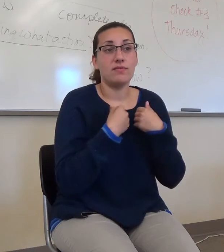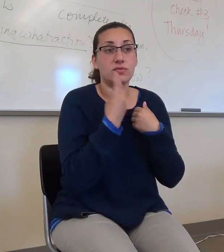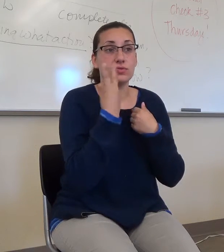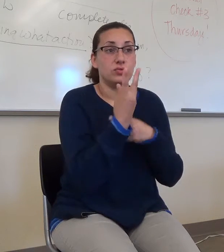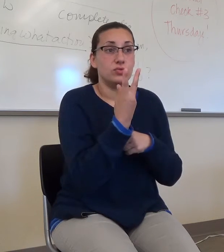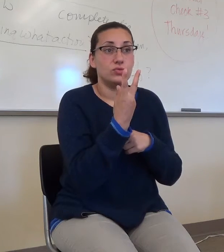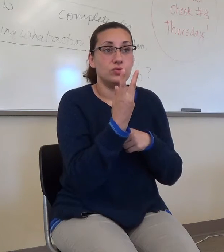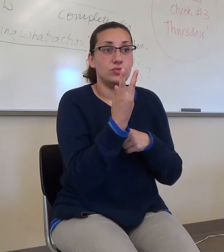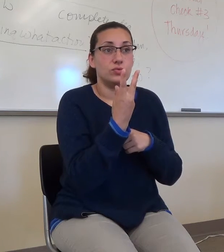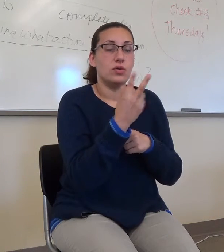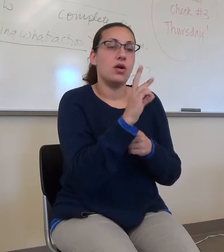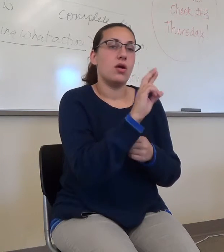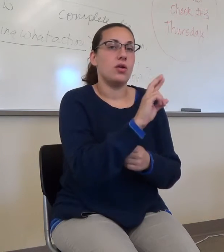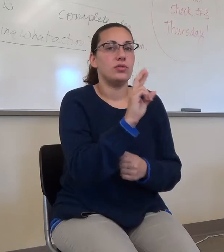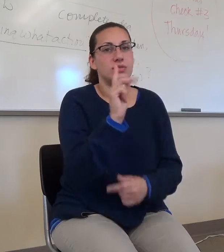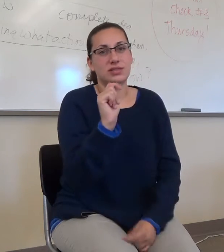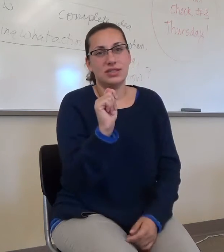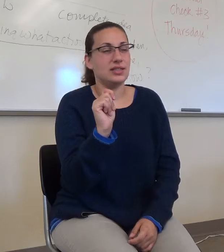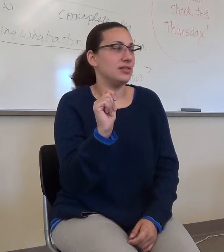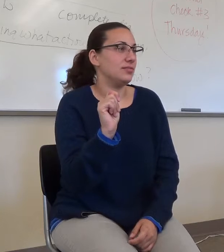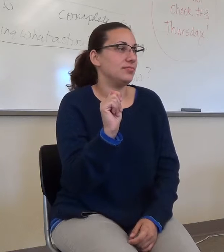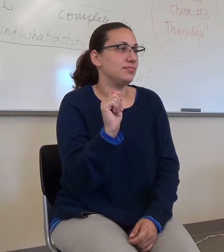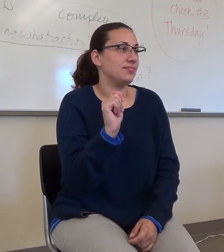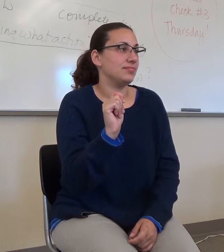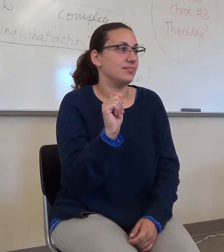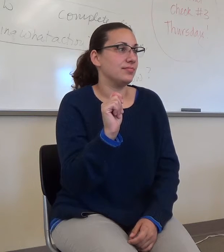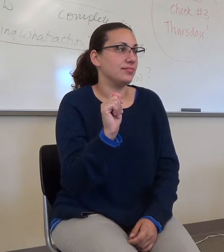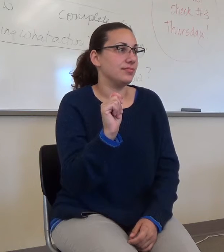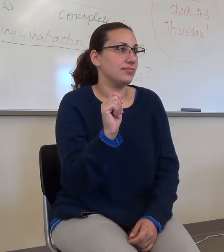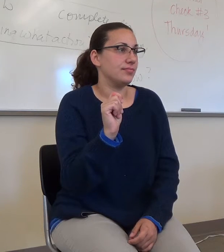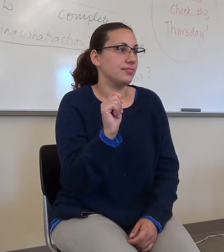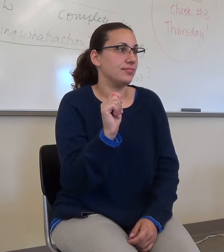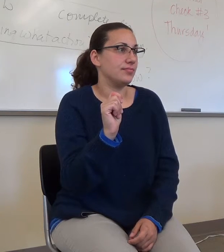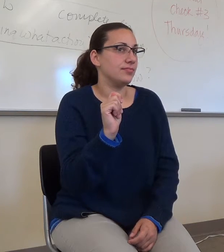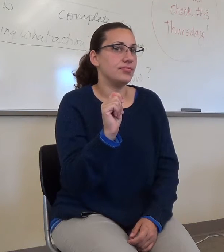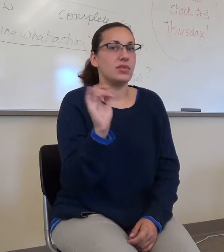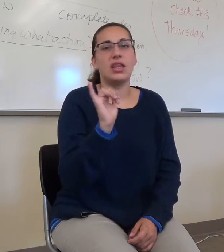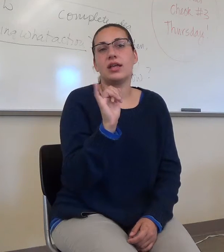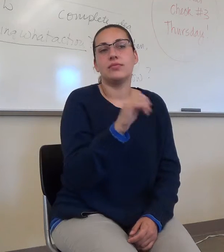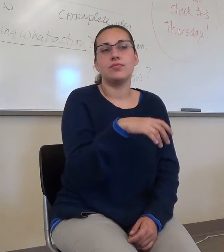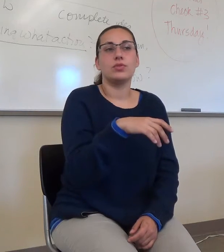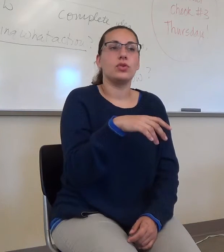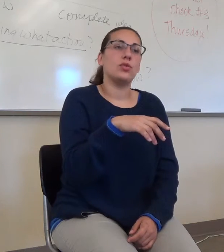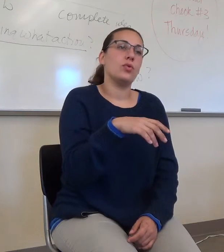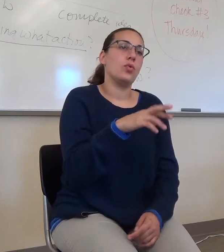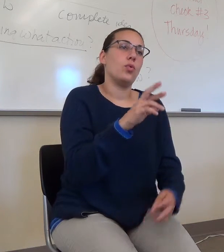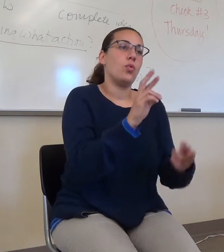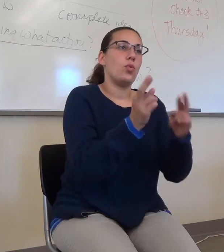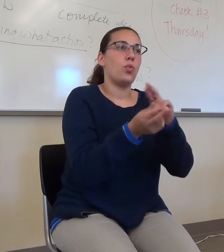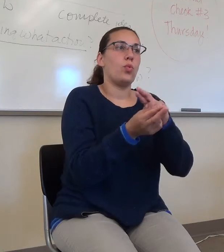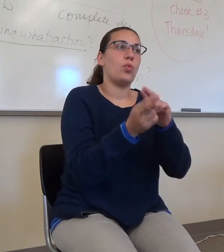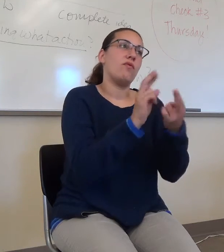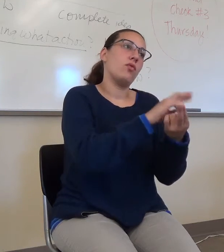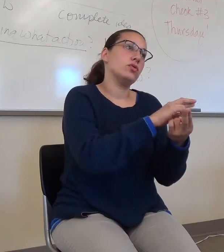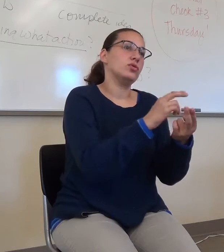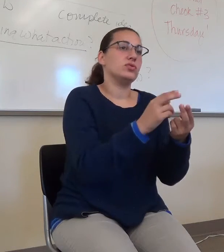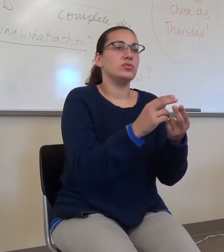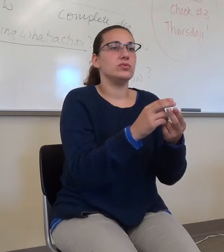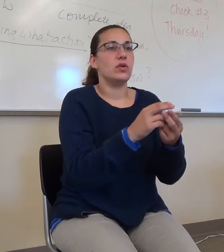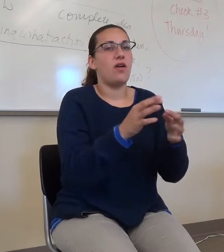reversal phrases. Okay. I don't